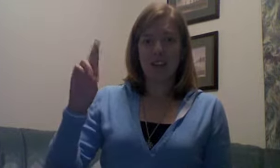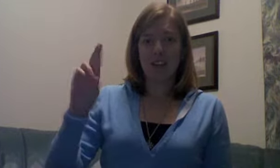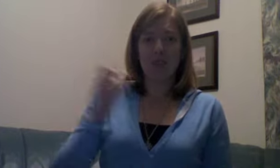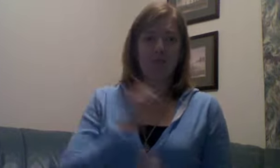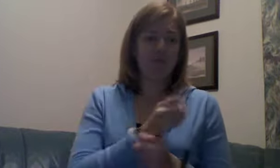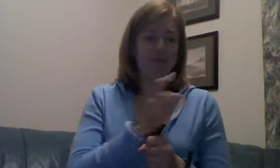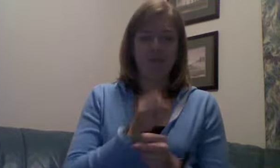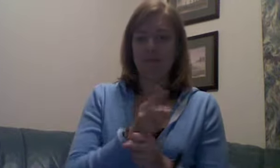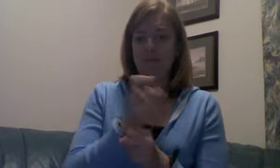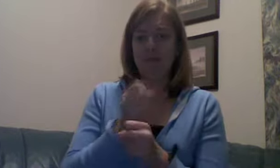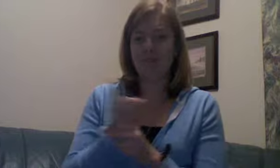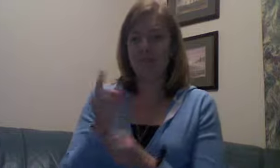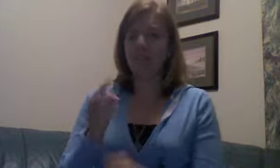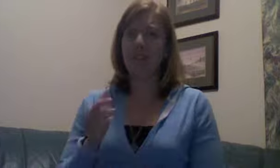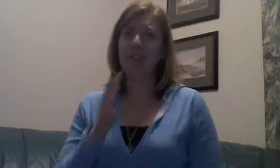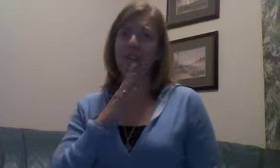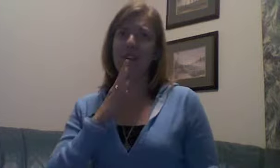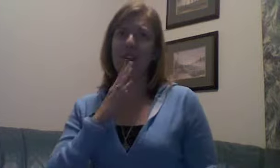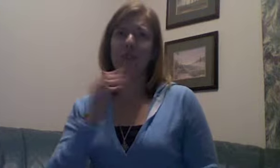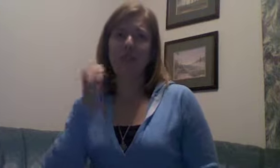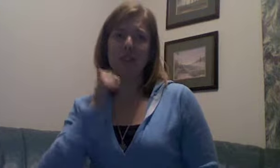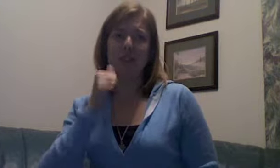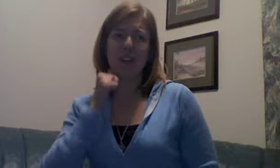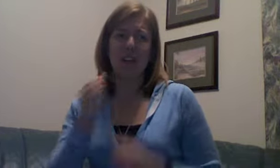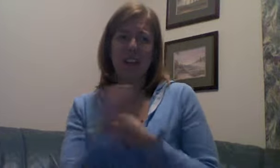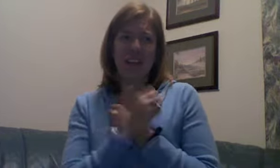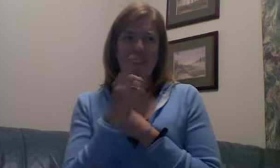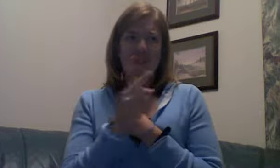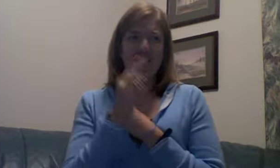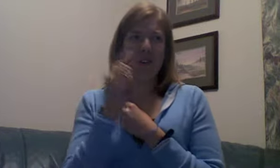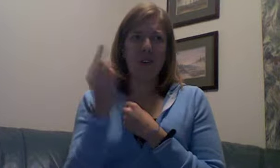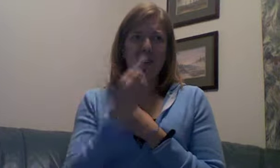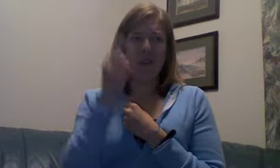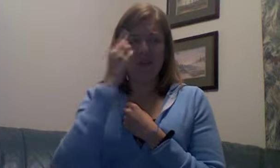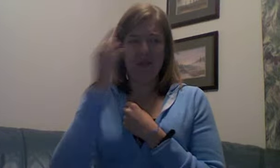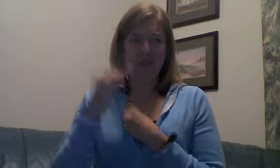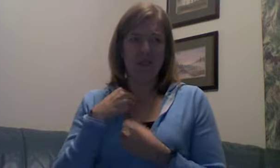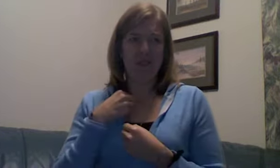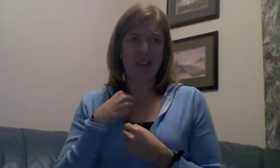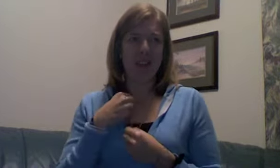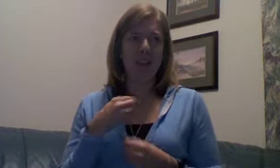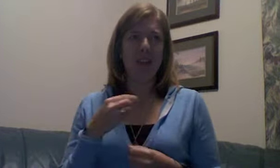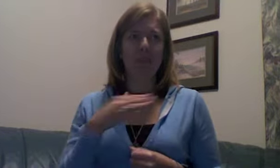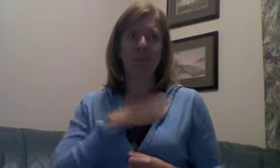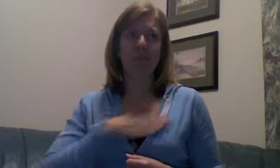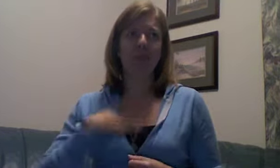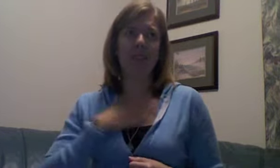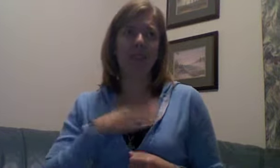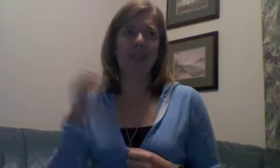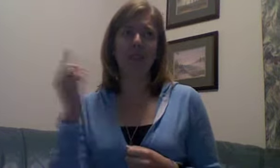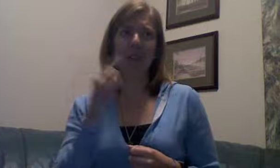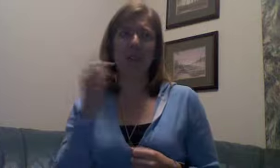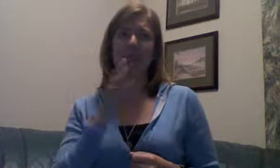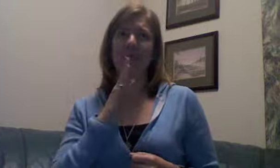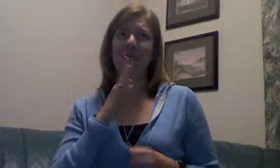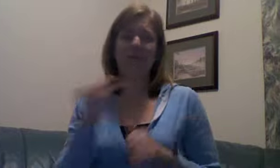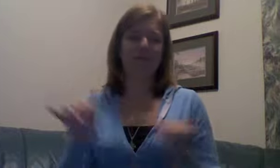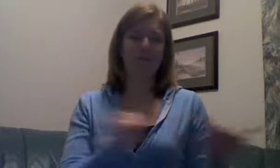talking about girl, I love you, you're the one. This just looks like a refund,